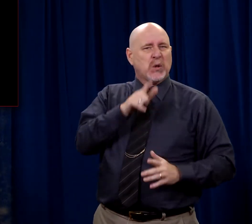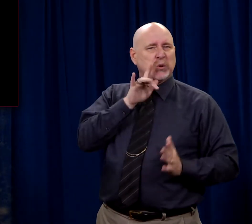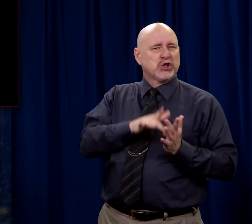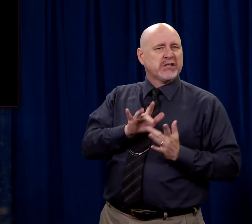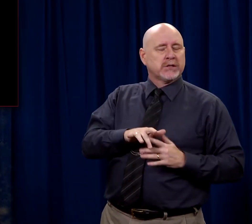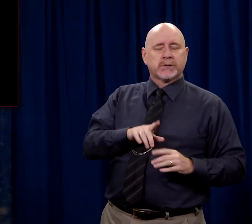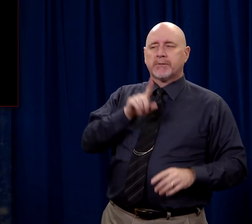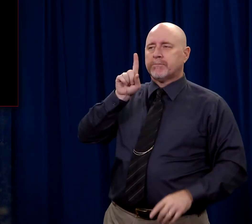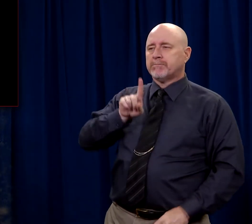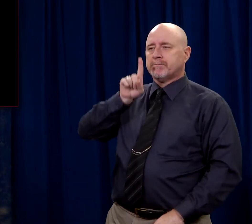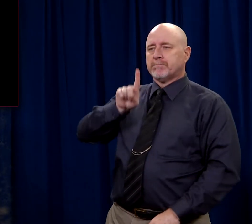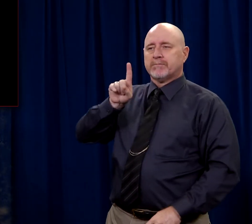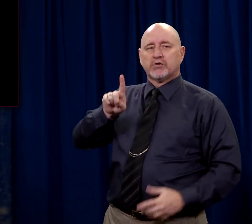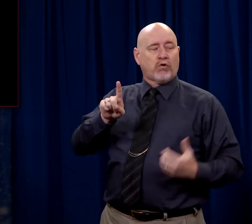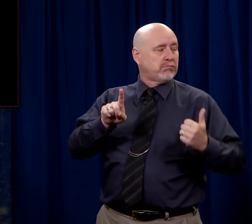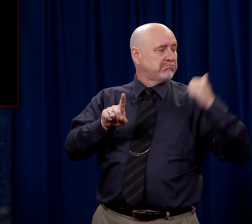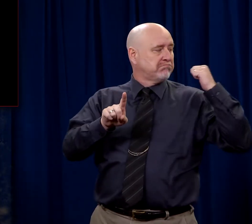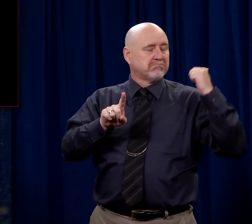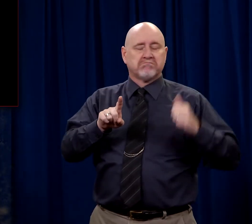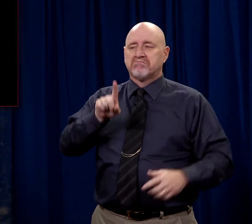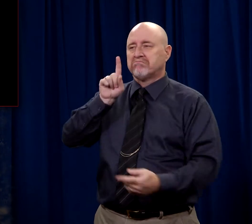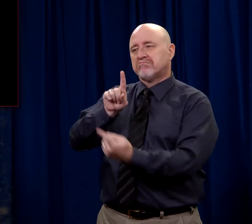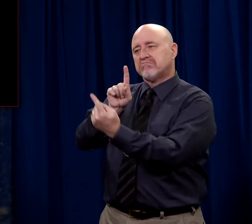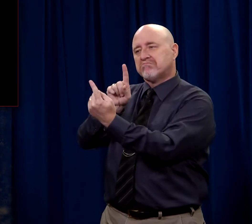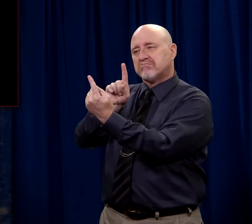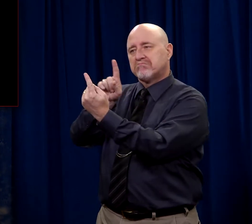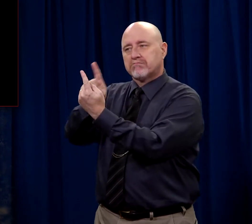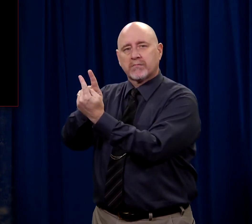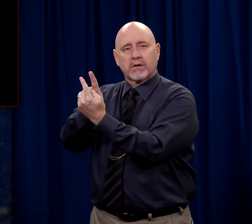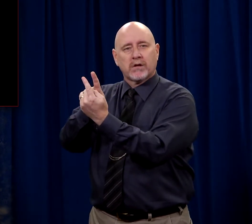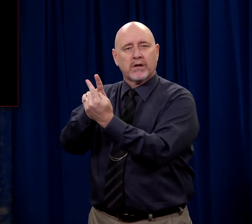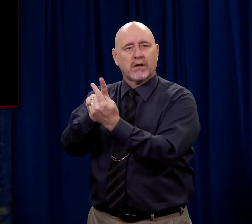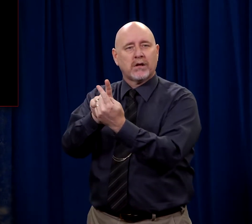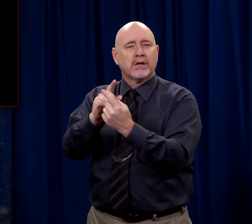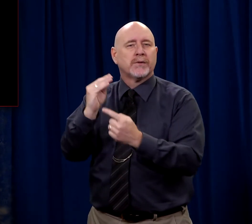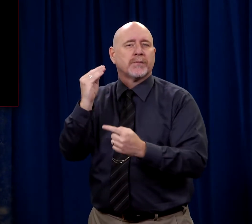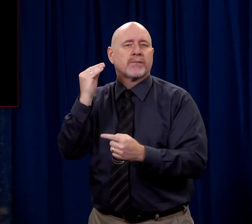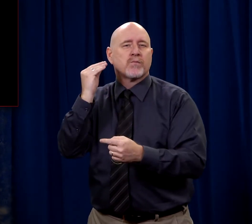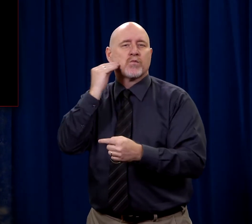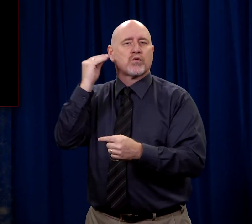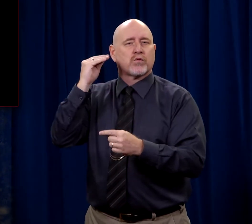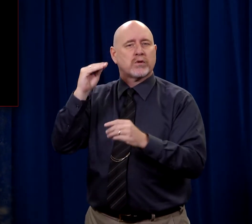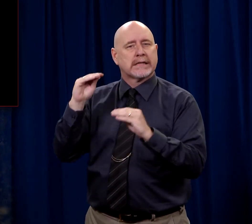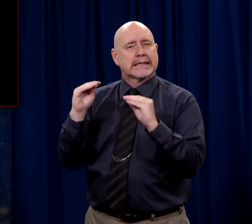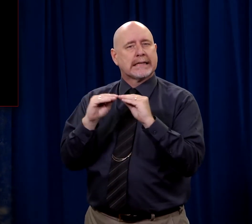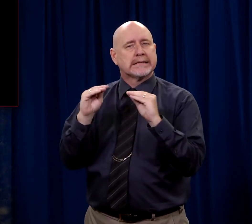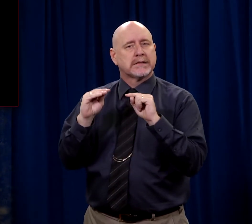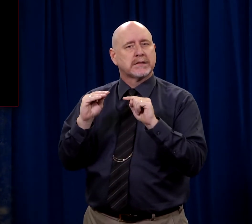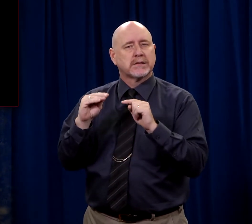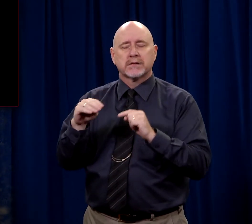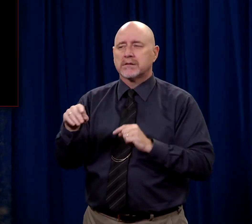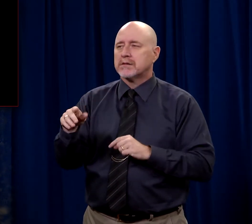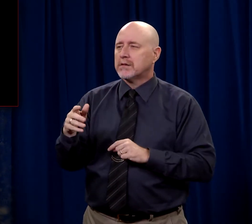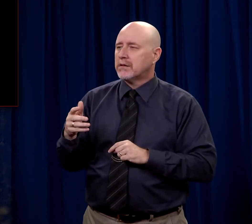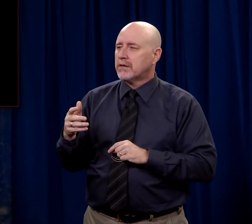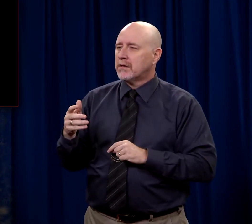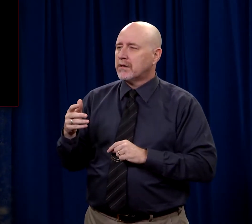Jesus to those officers. And he does so with a kiss. And he says,